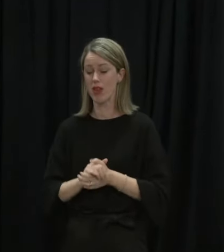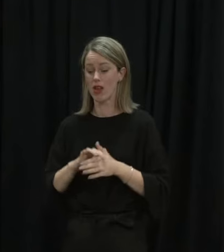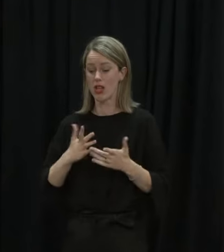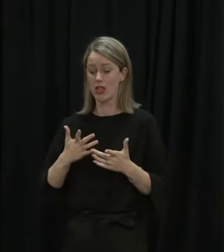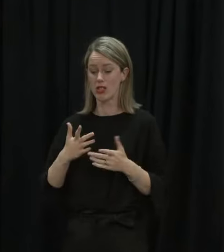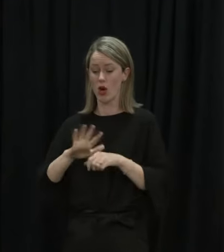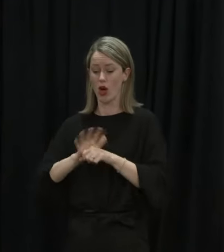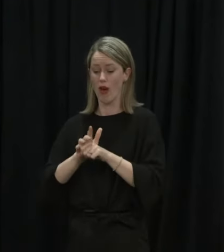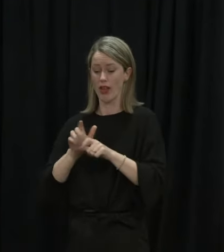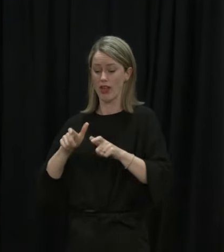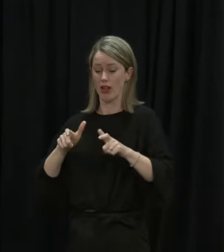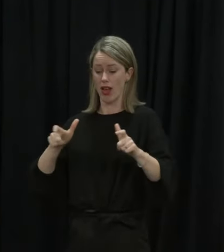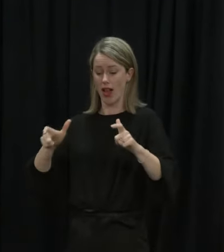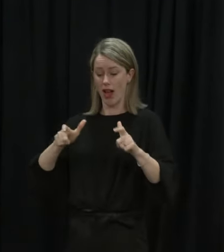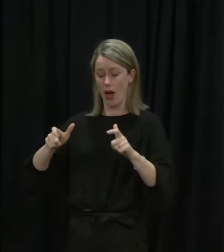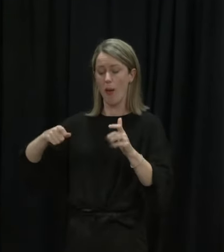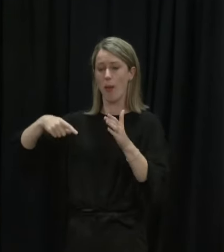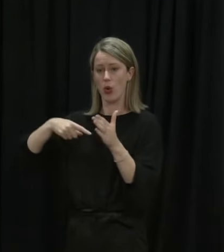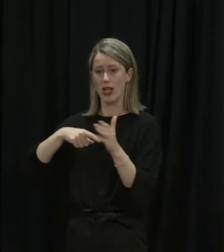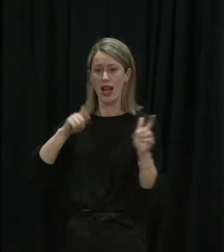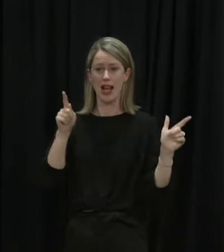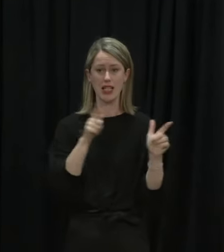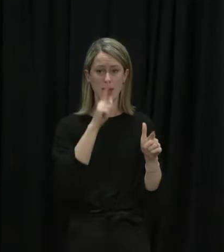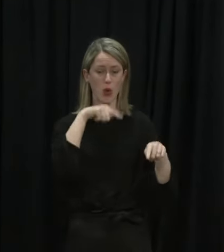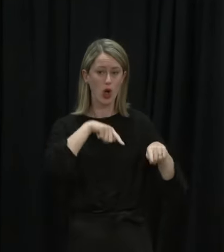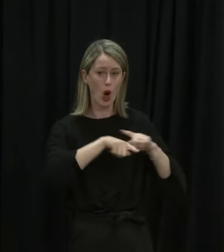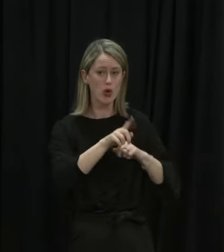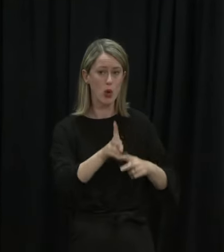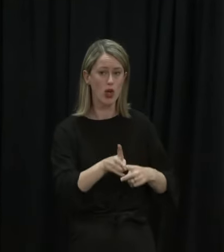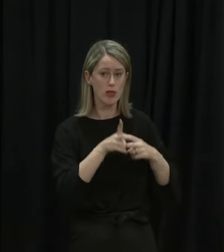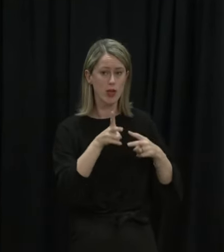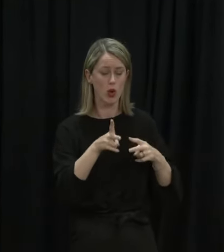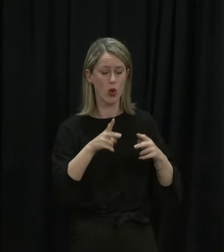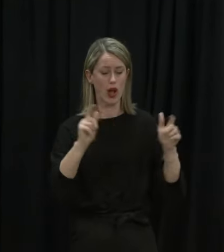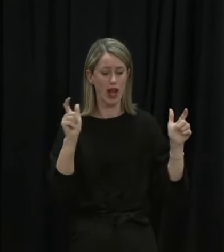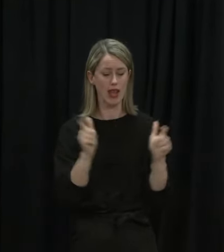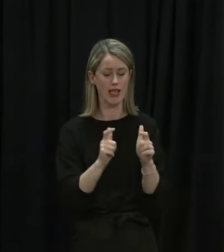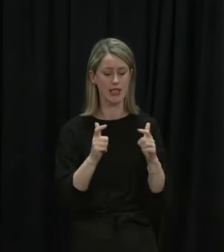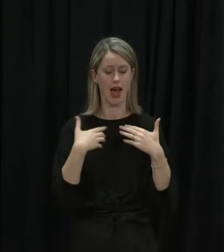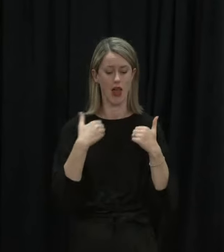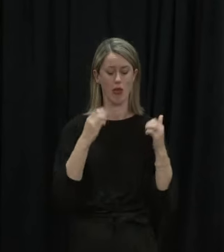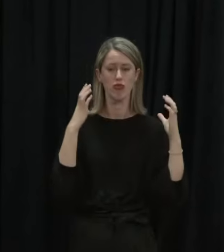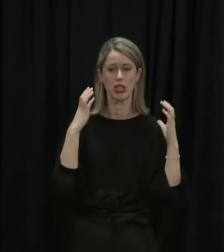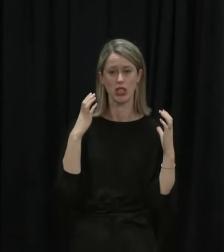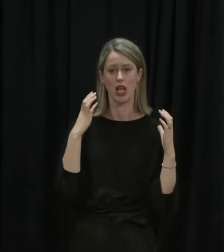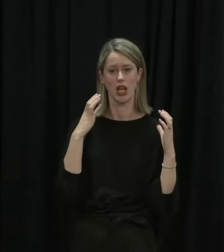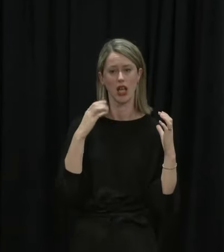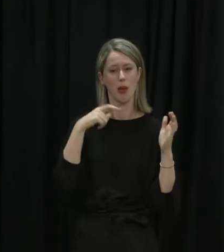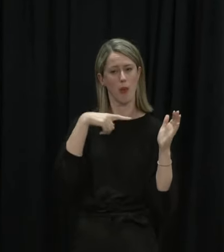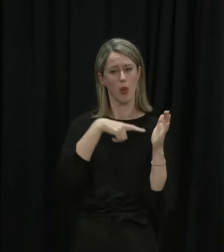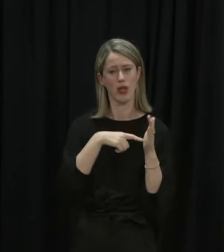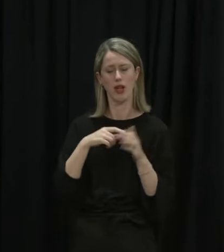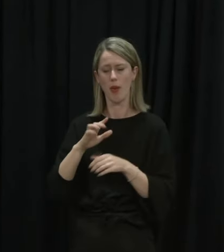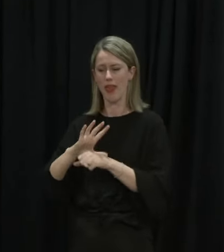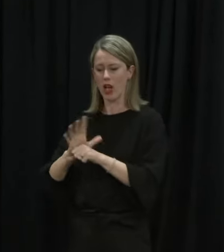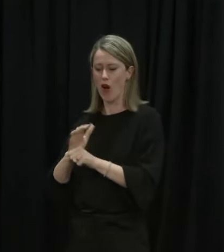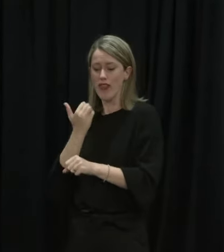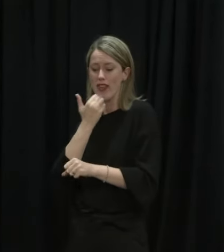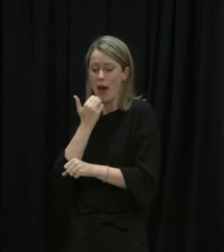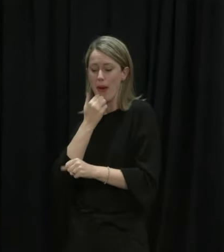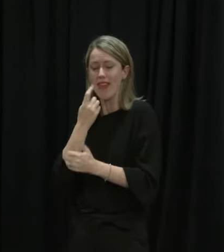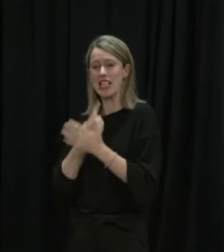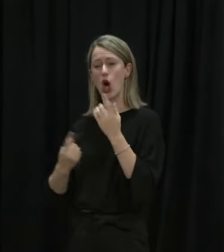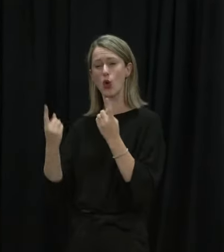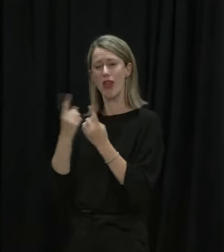case numbers is important to reducing hospital admissions and reducing pressure on our health system, case numbers in and of themselves are not the only